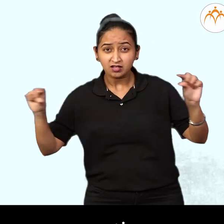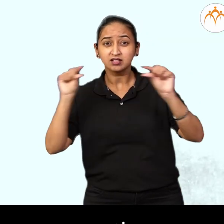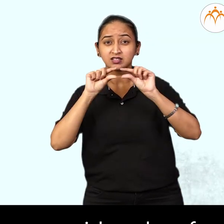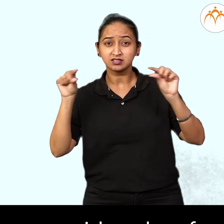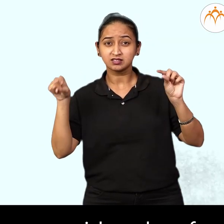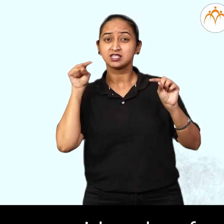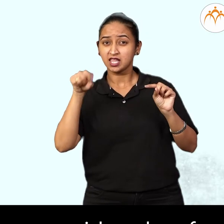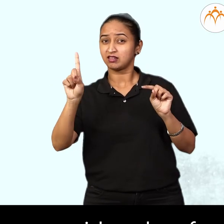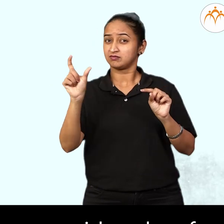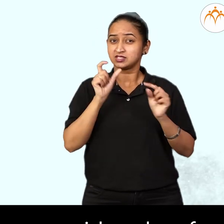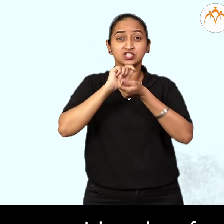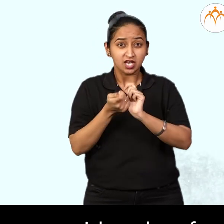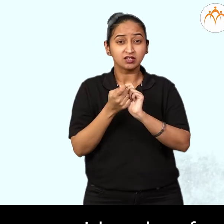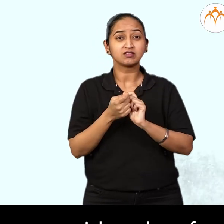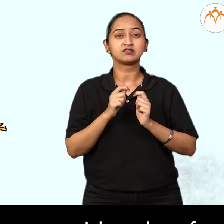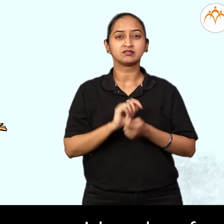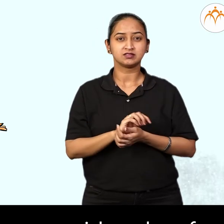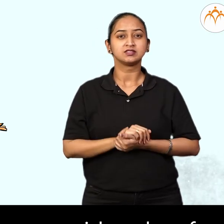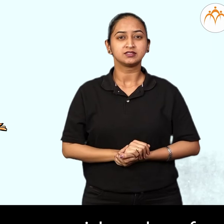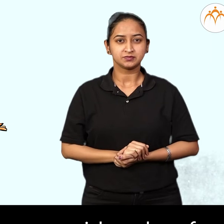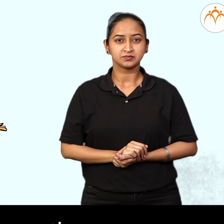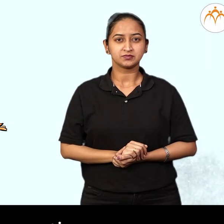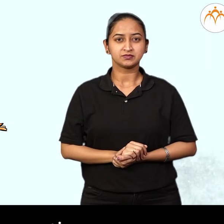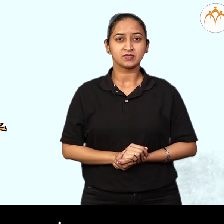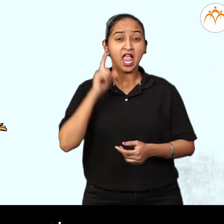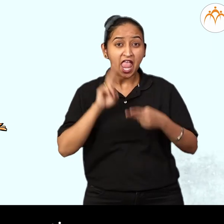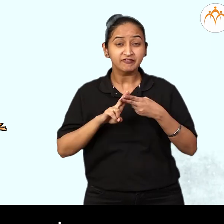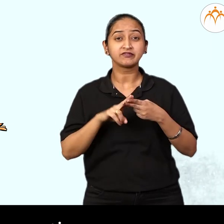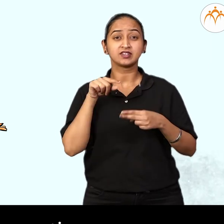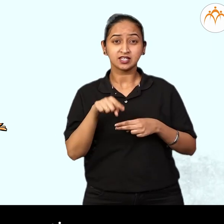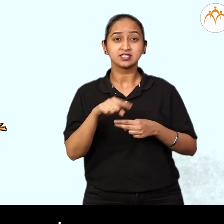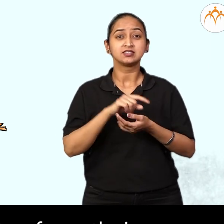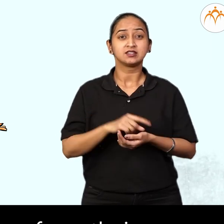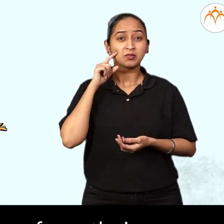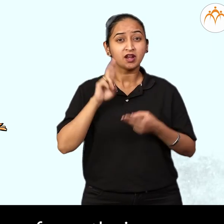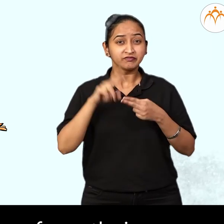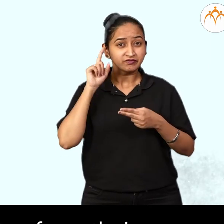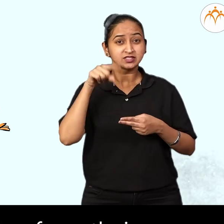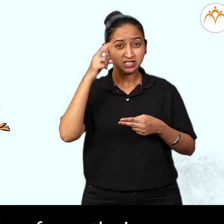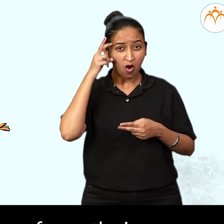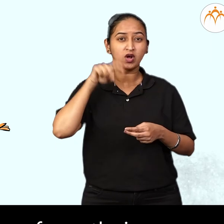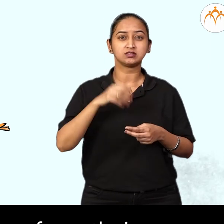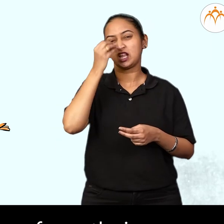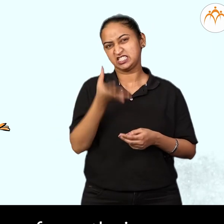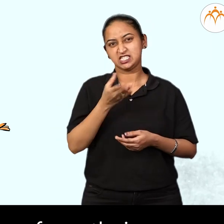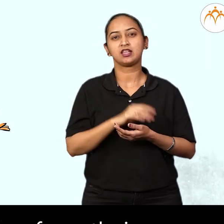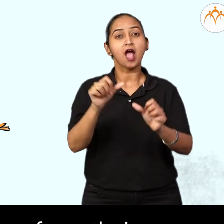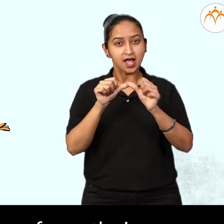The questions which we considered so far were easy questions. We got some information from their answers.